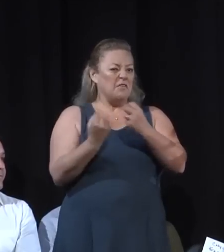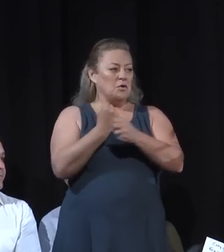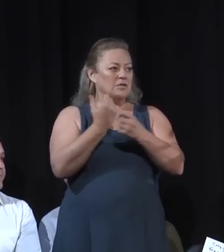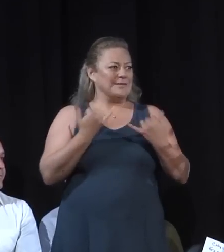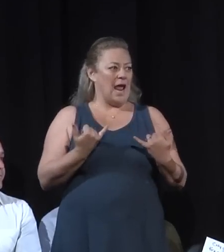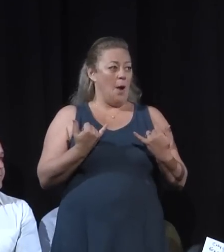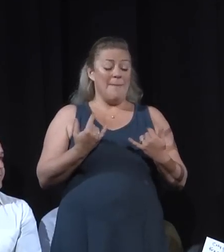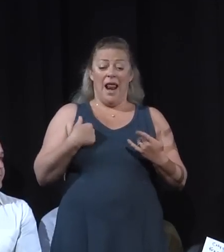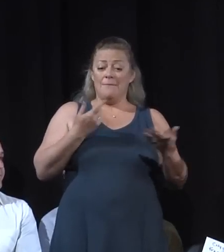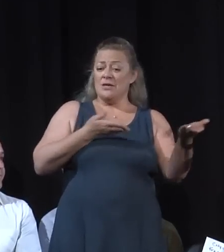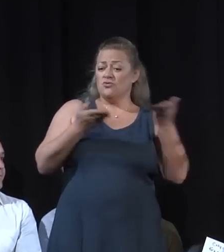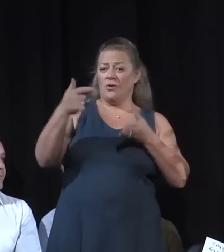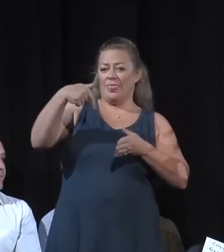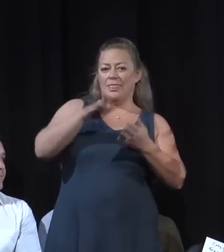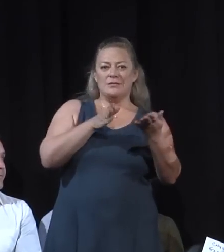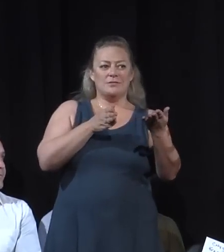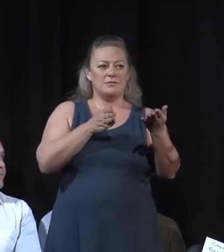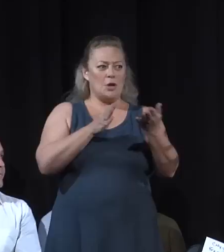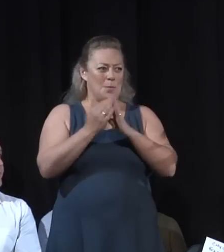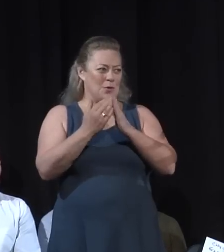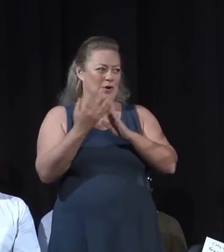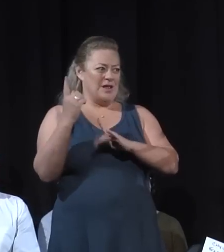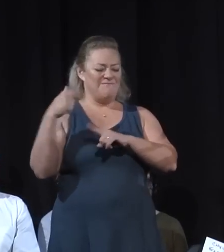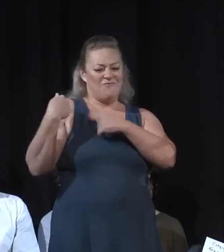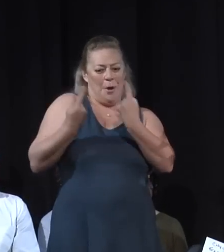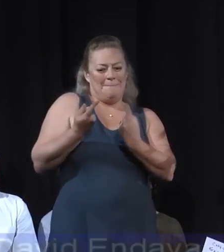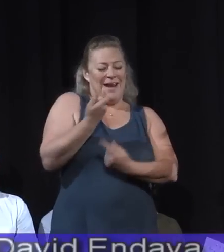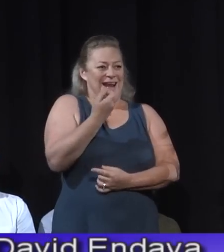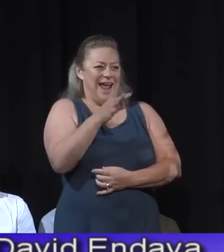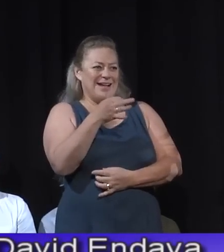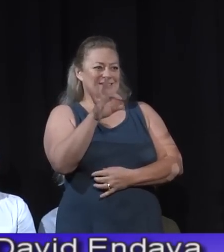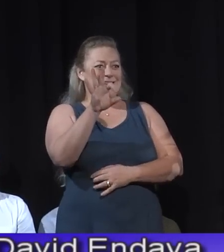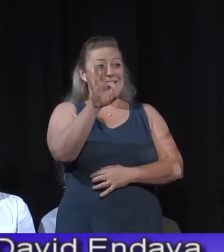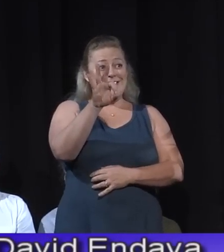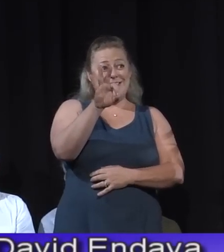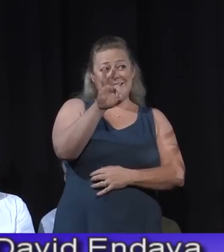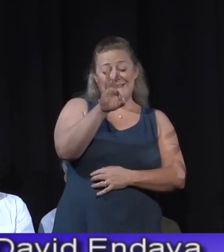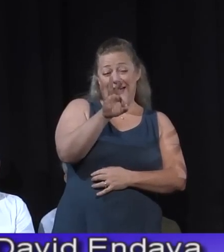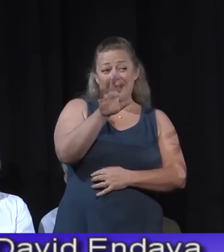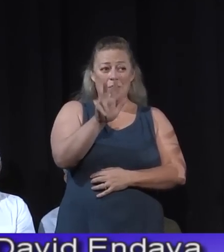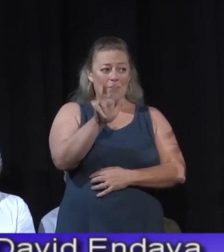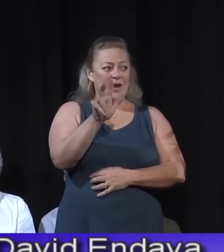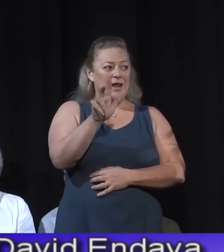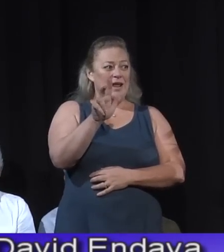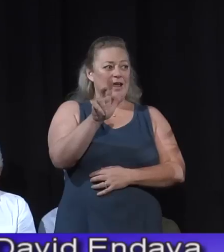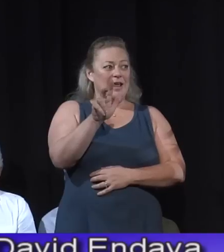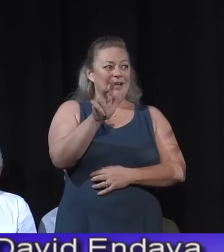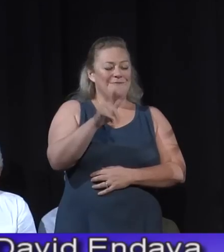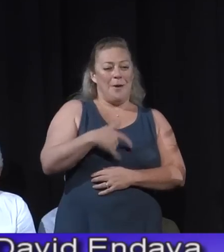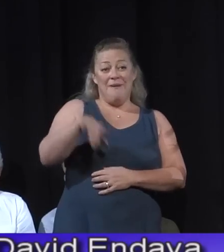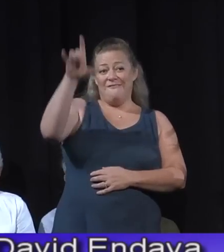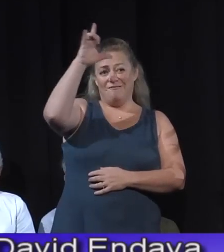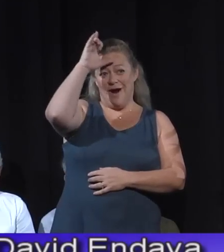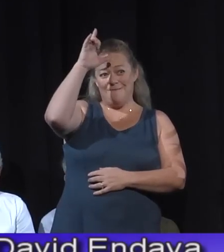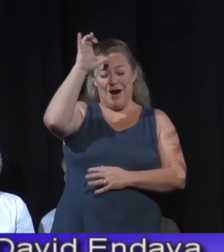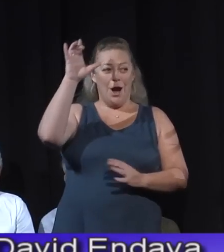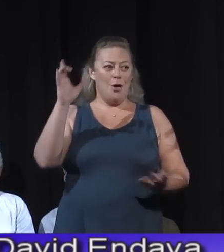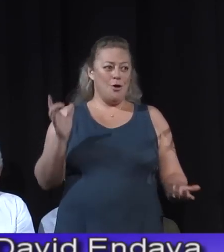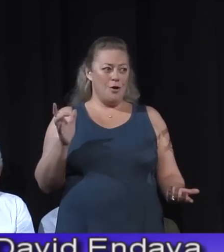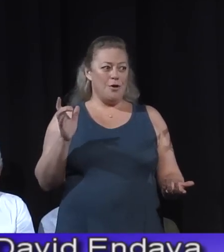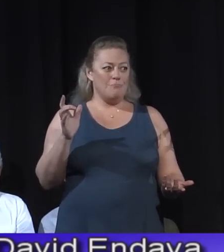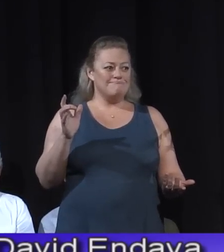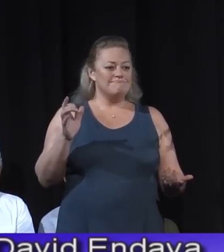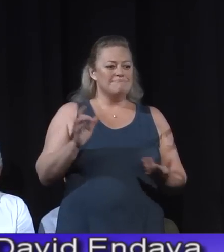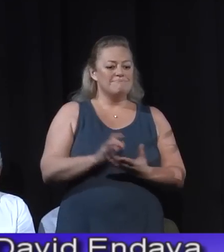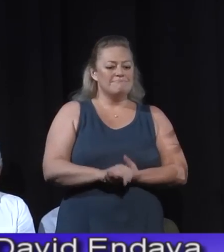from the rank of rookie firefighter. So I haven't been a transplant. I haven't come over here from another department. This has been my